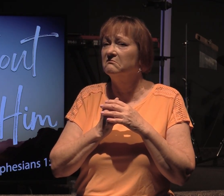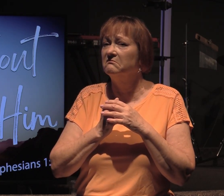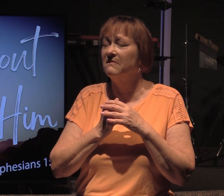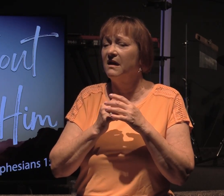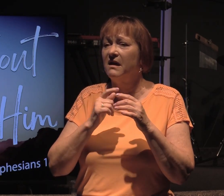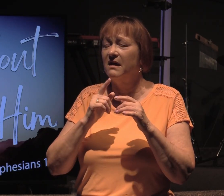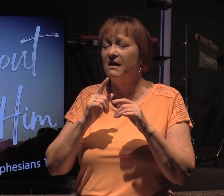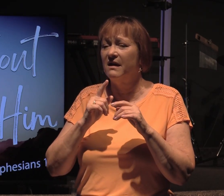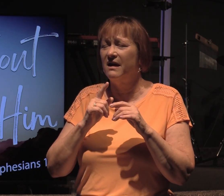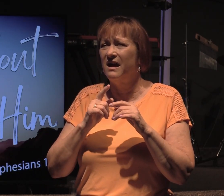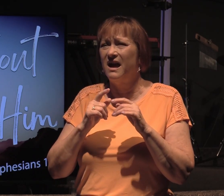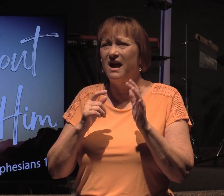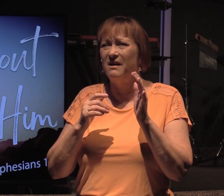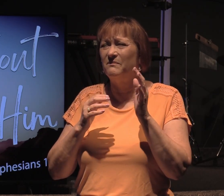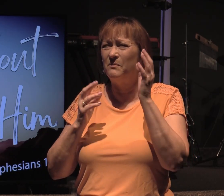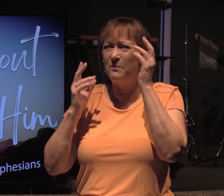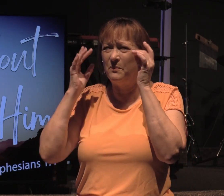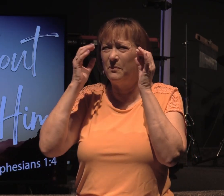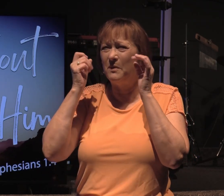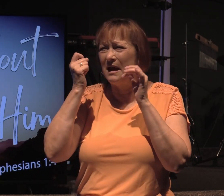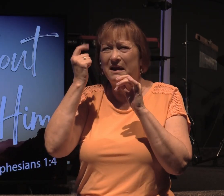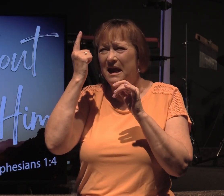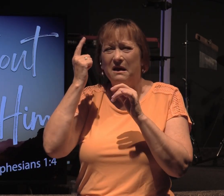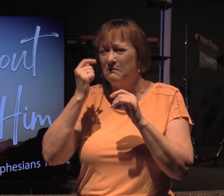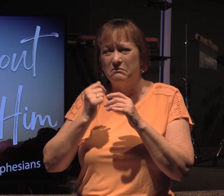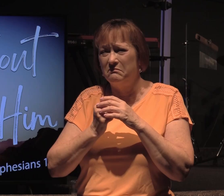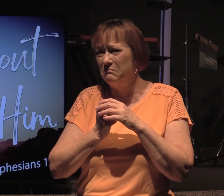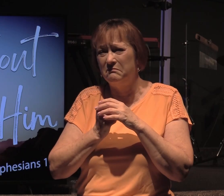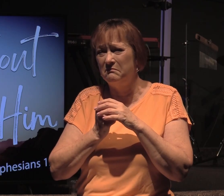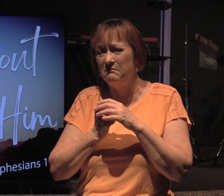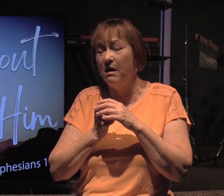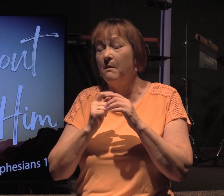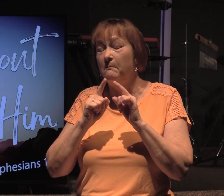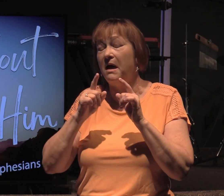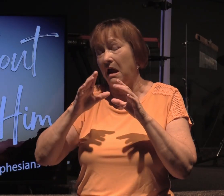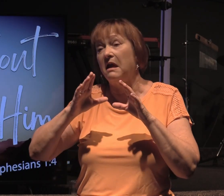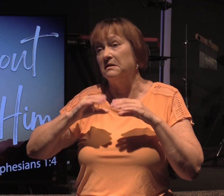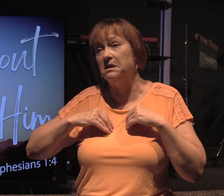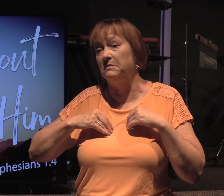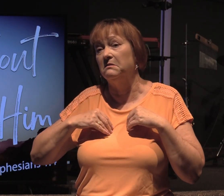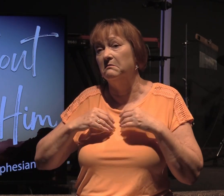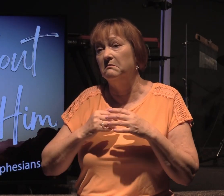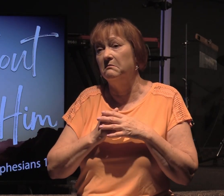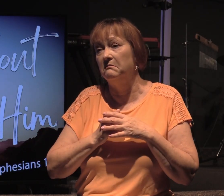I can't write my brain around all of this but I accept it.